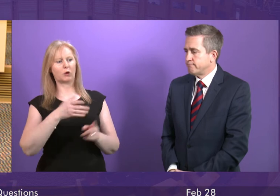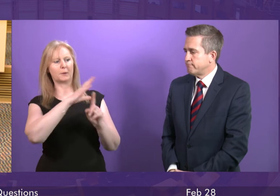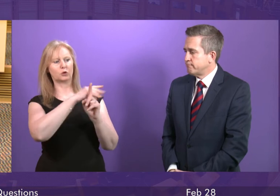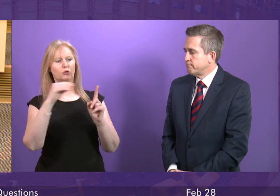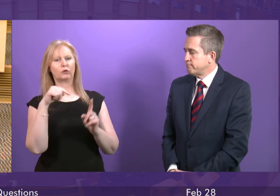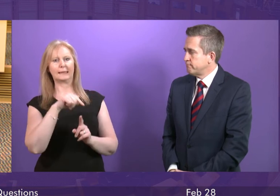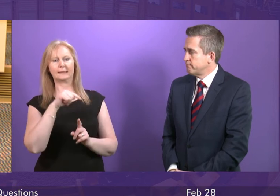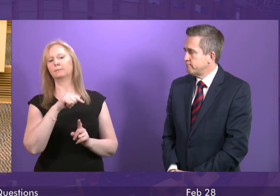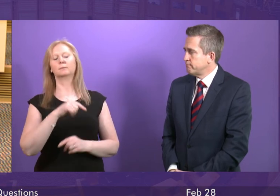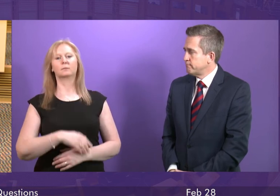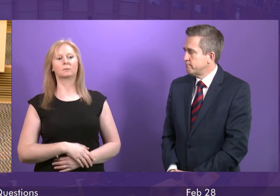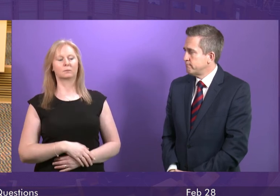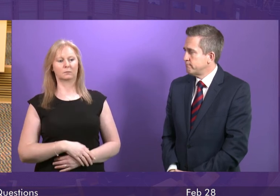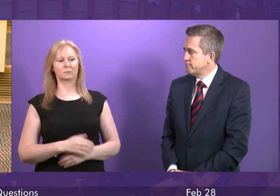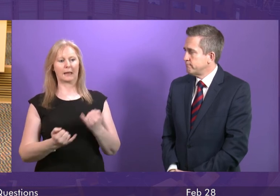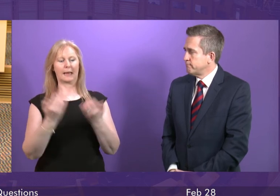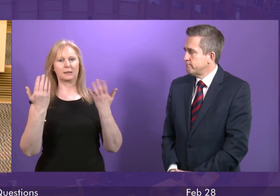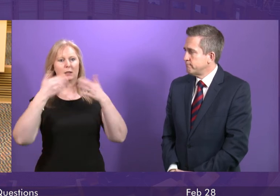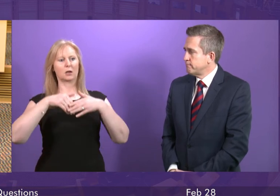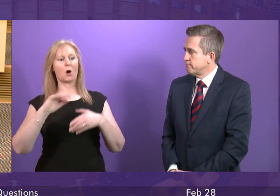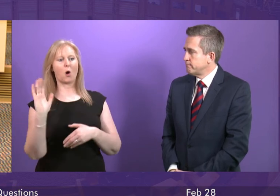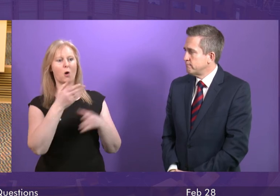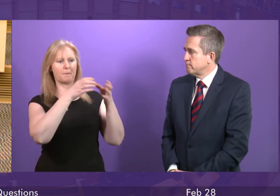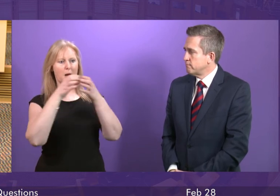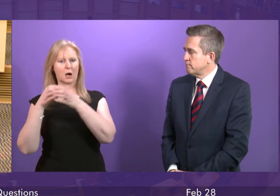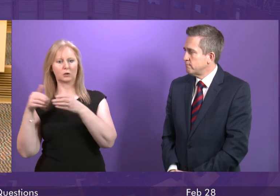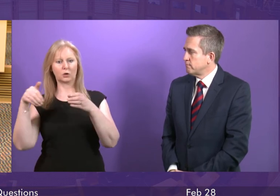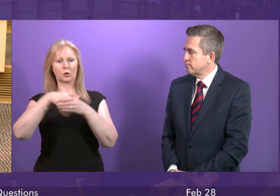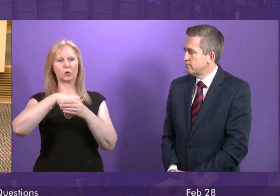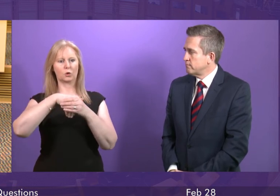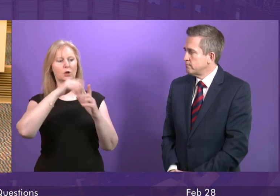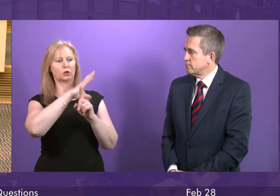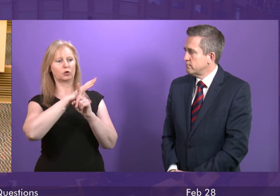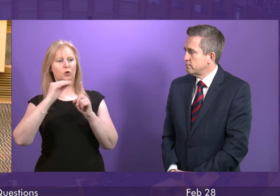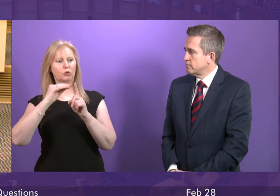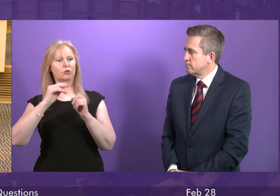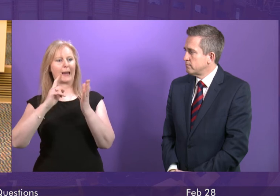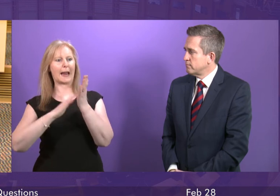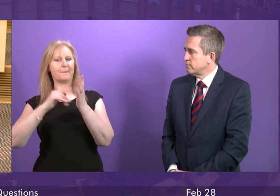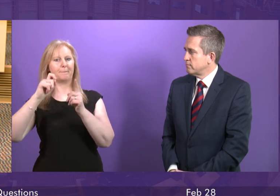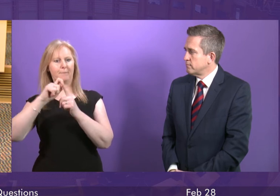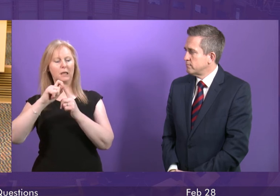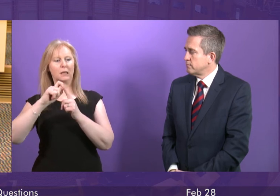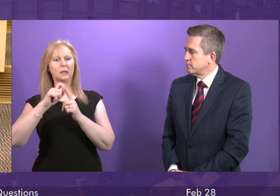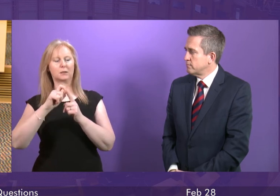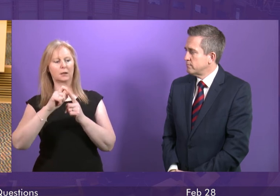Last night, all parties, including Scotland's Tory MPs, had the opportunity to vote for Ian Blackford's amendment and